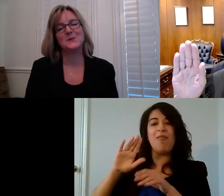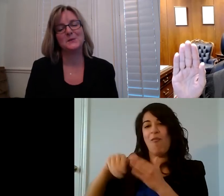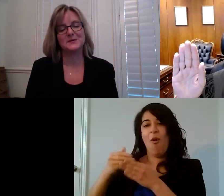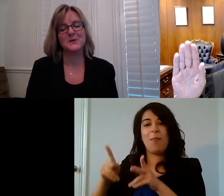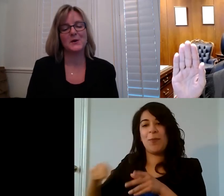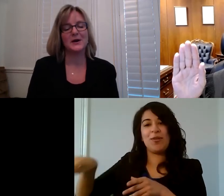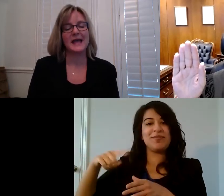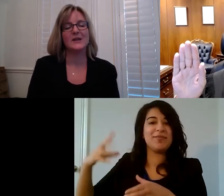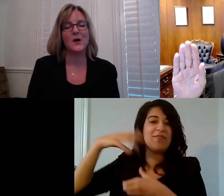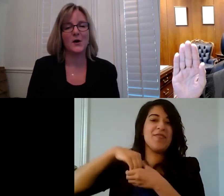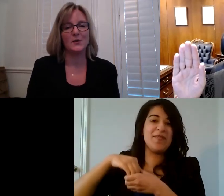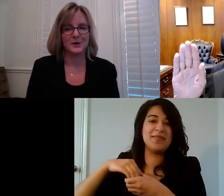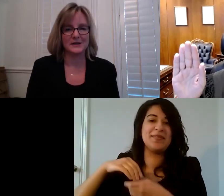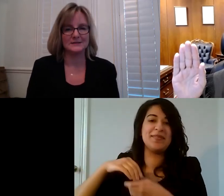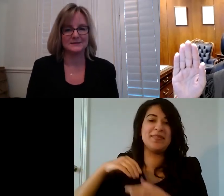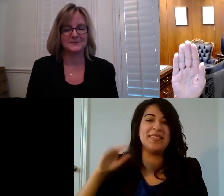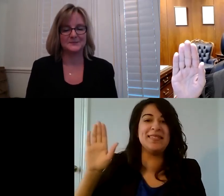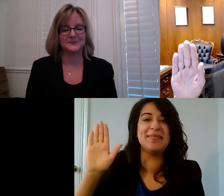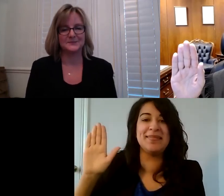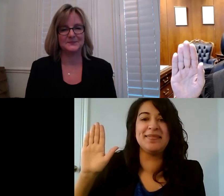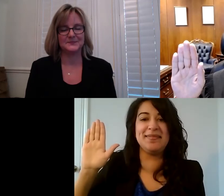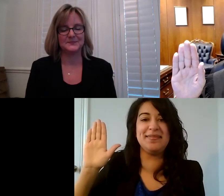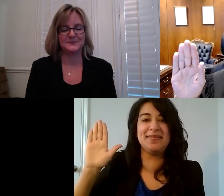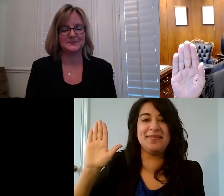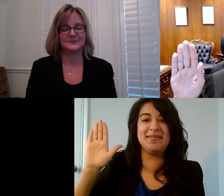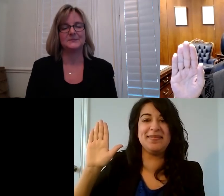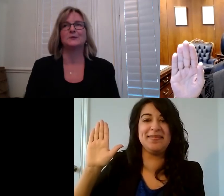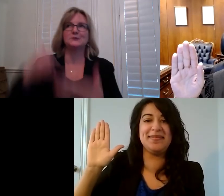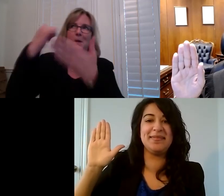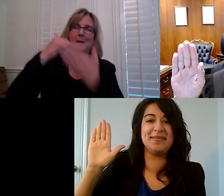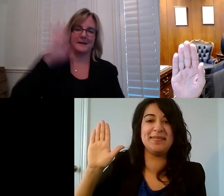with the court and all parties so help me God